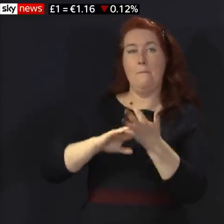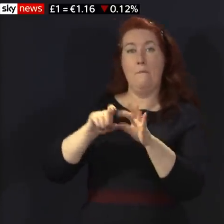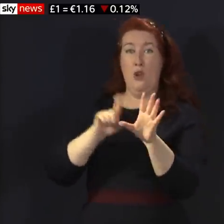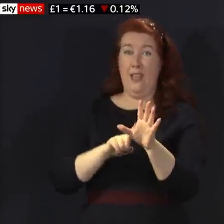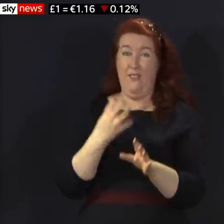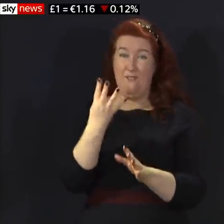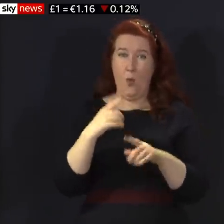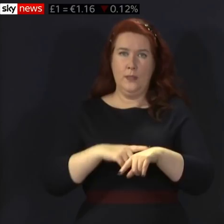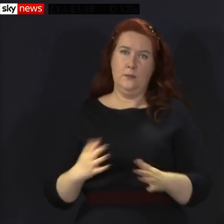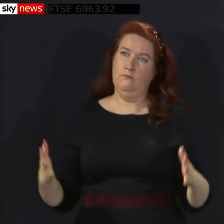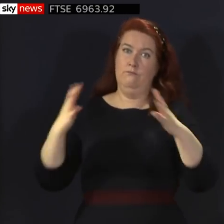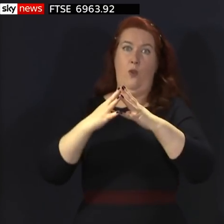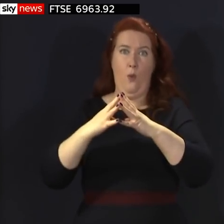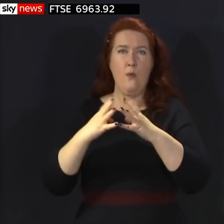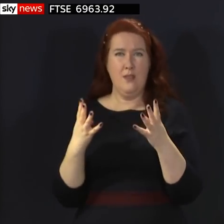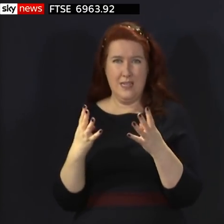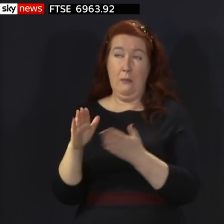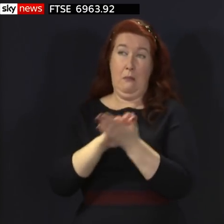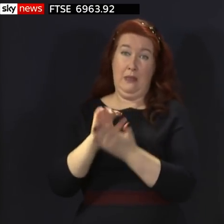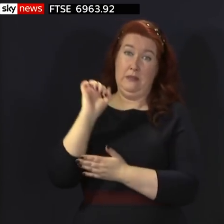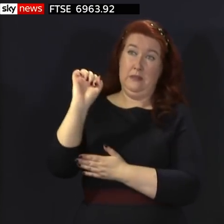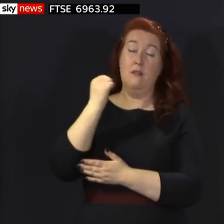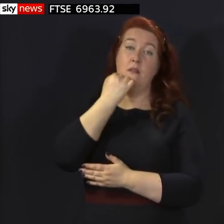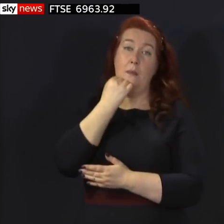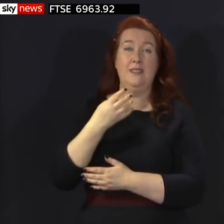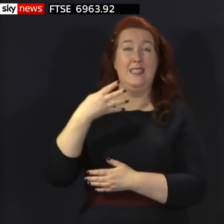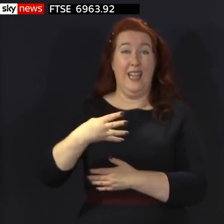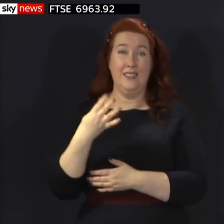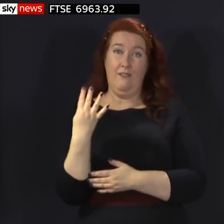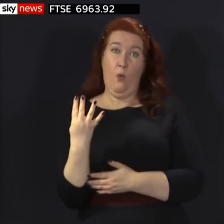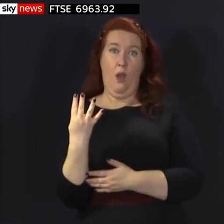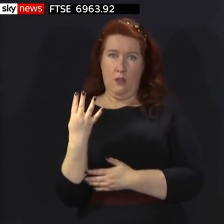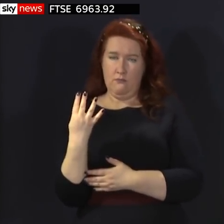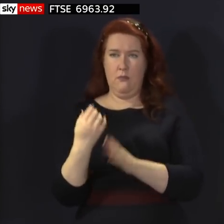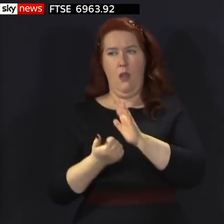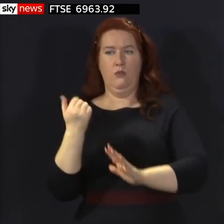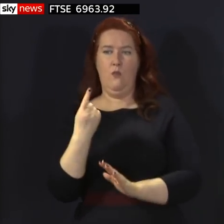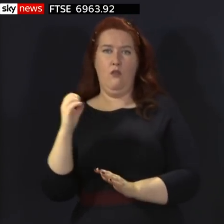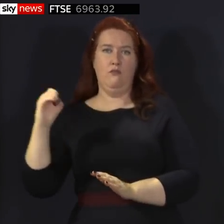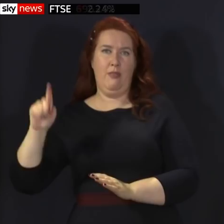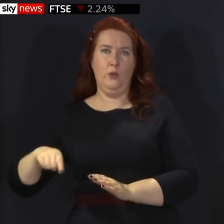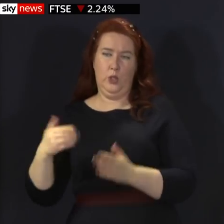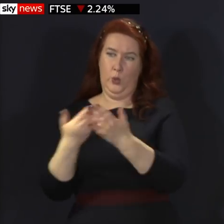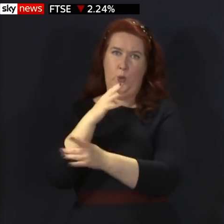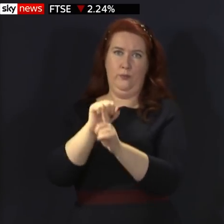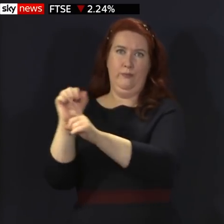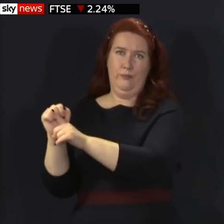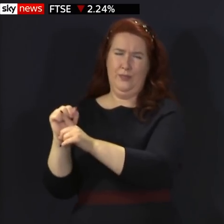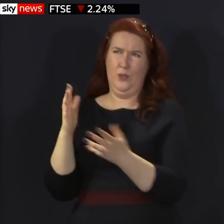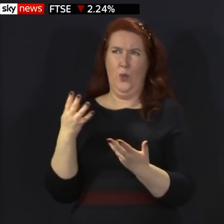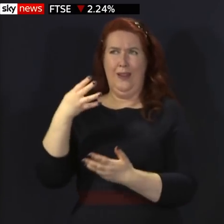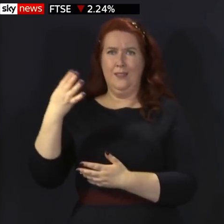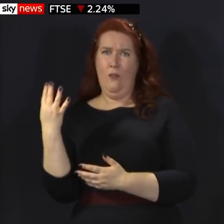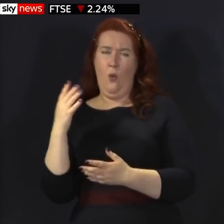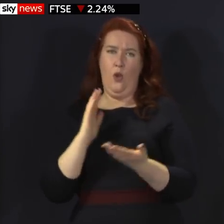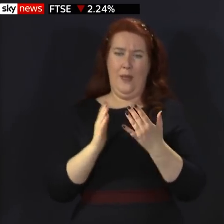four times higher than that just now and stand at around 94 new cases per 100,000 people. As I said